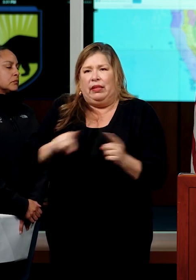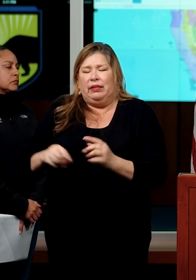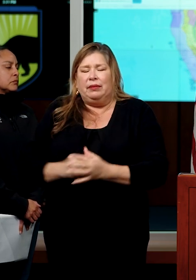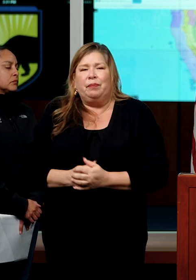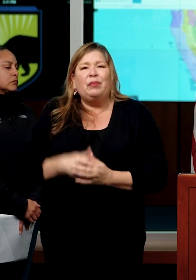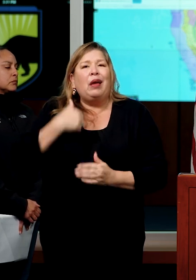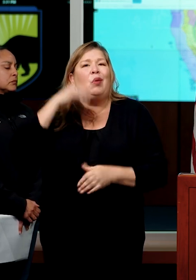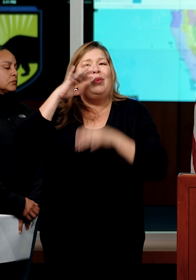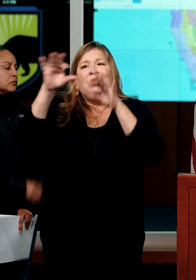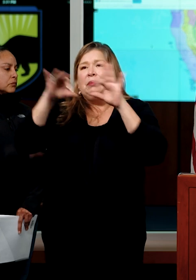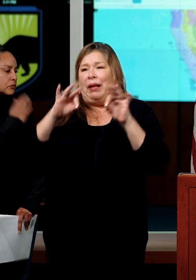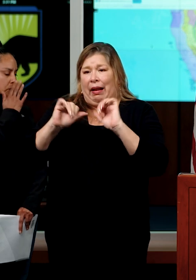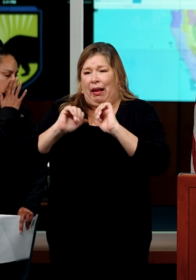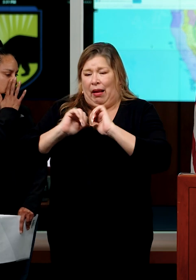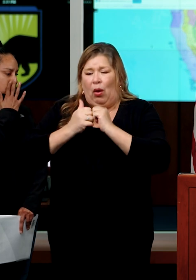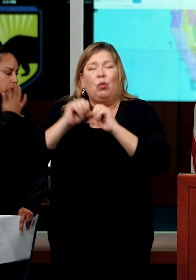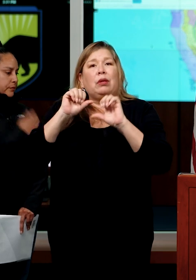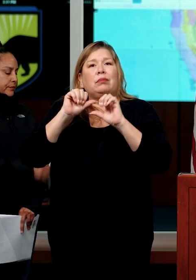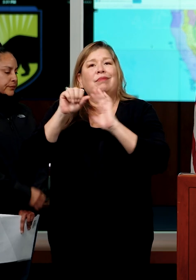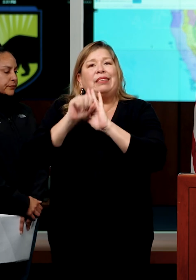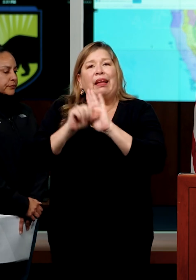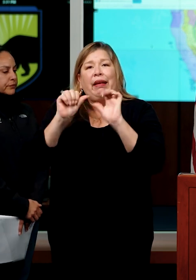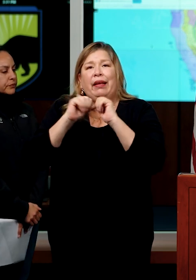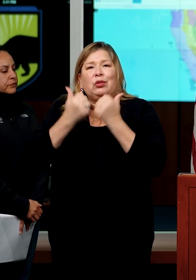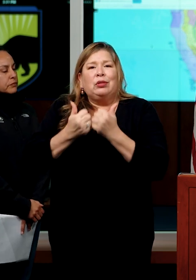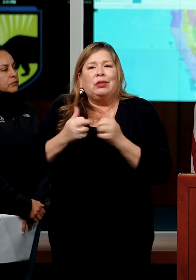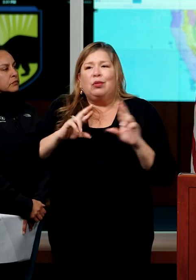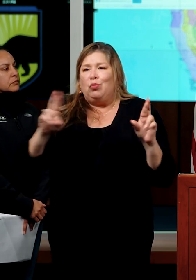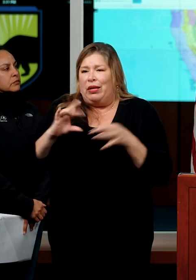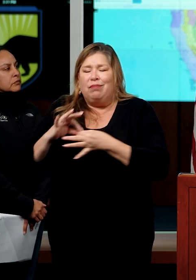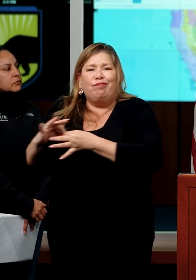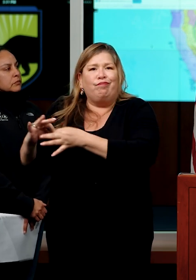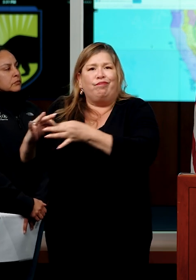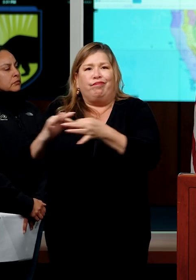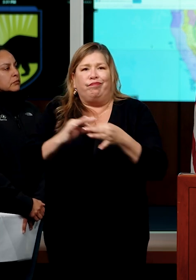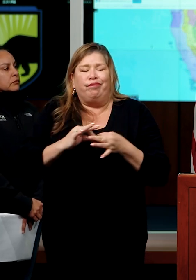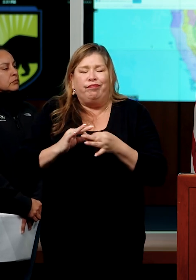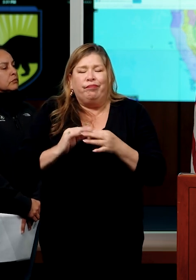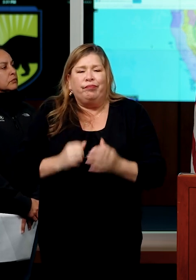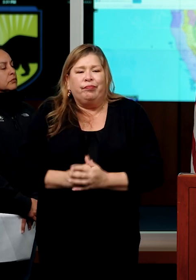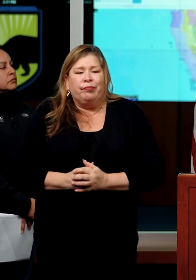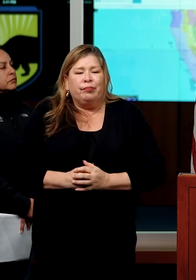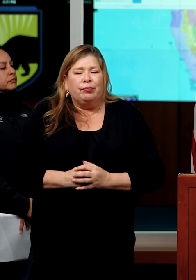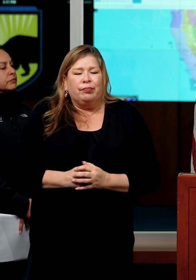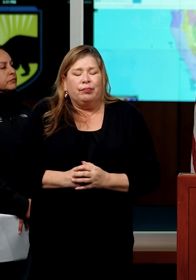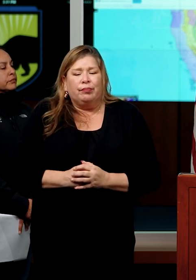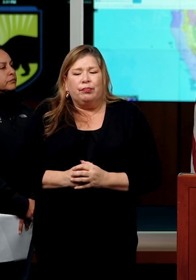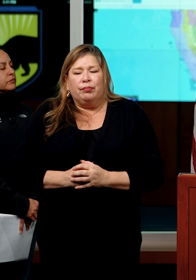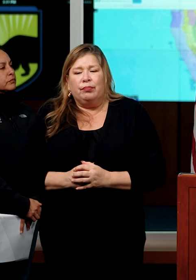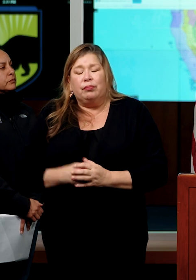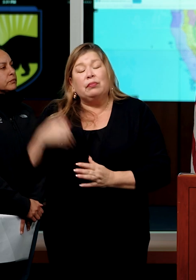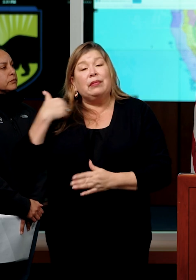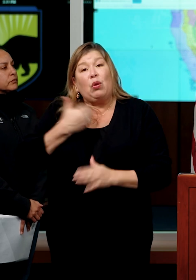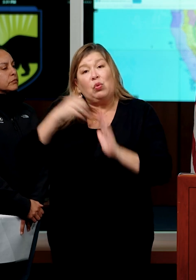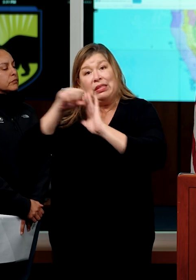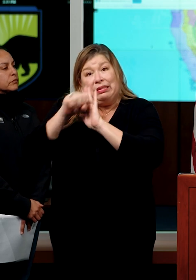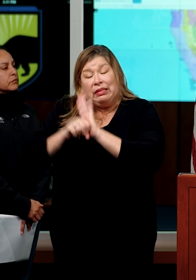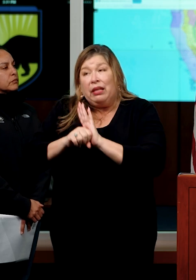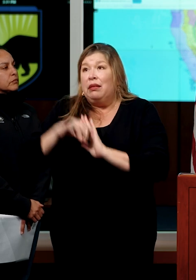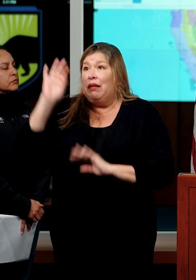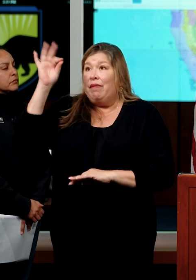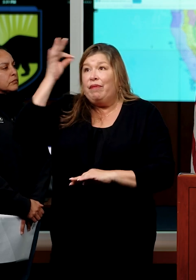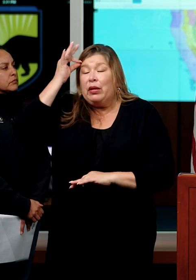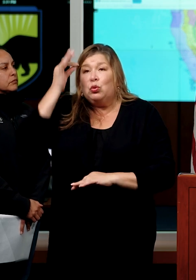working together to prepare for the coming storms, even amidst the storms we've already experienced. Our state-federal